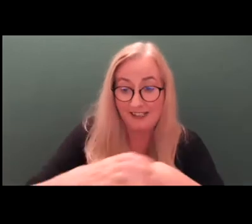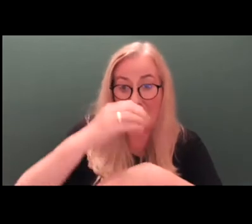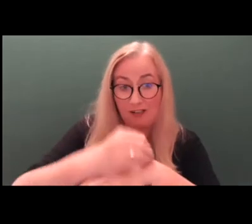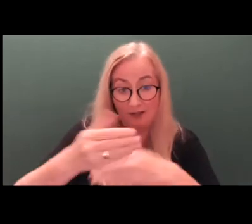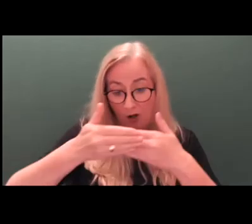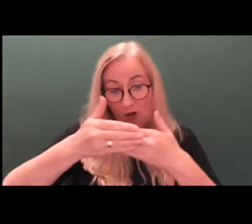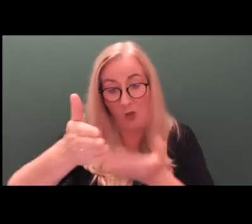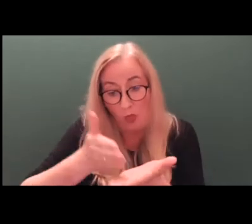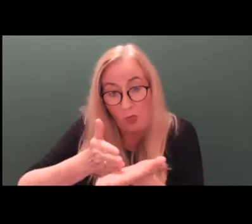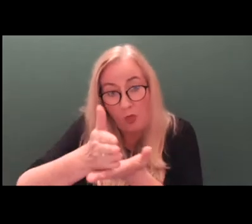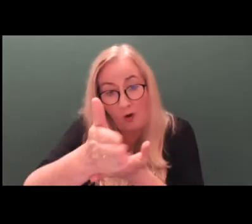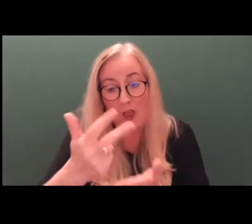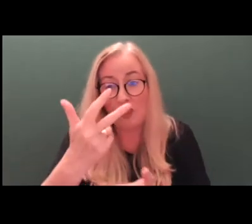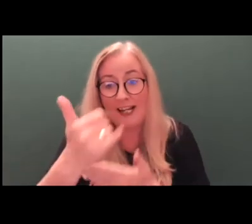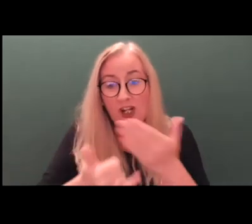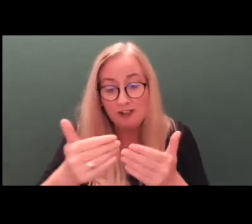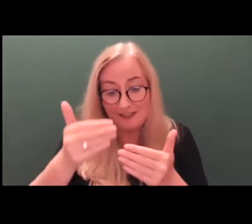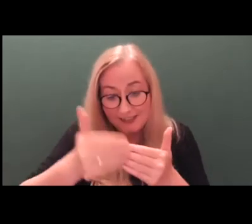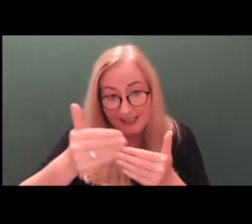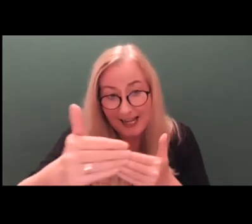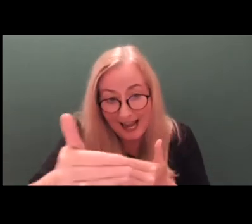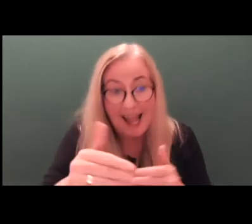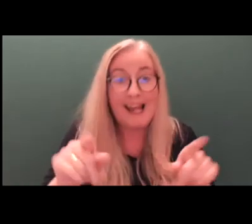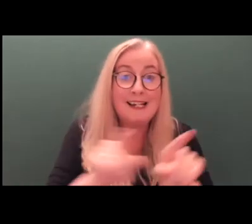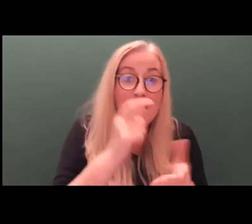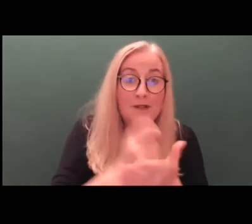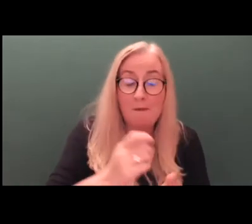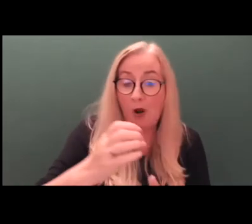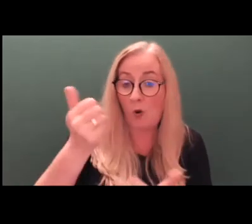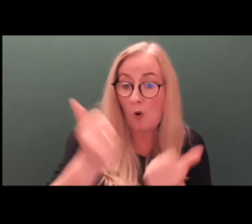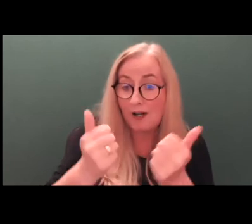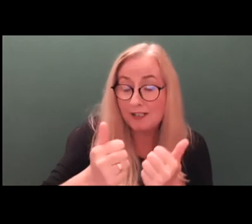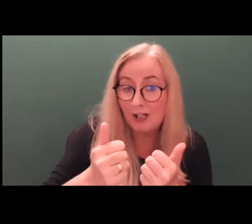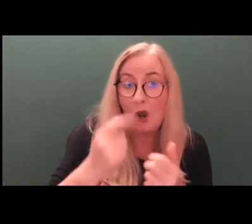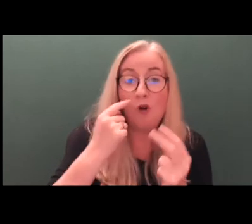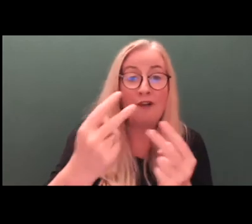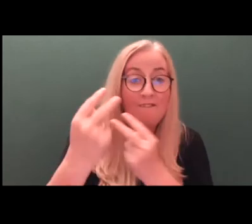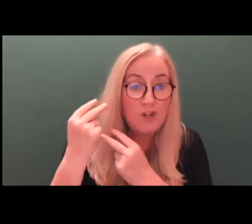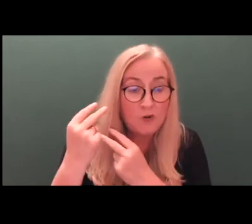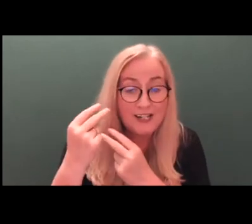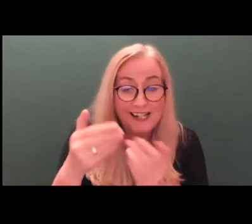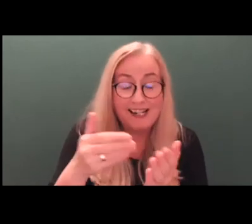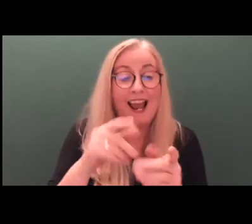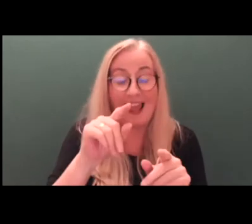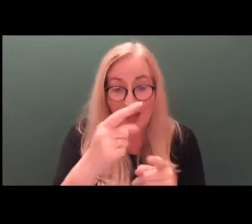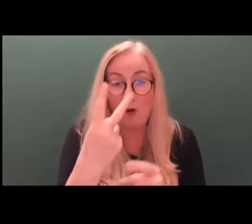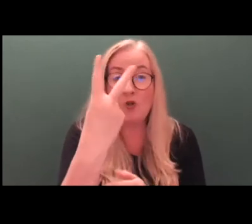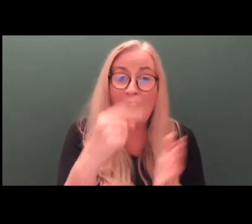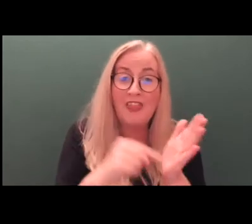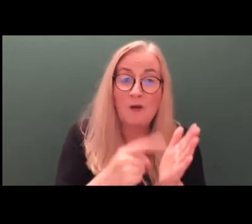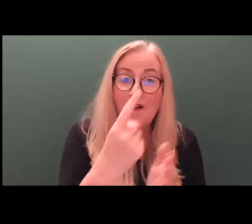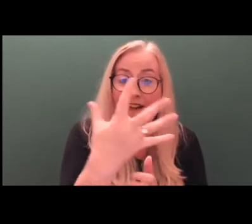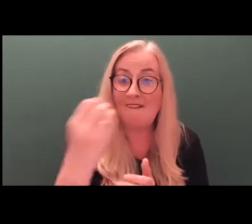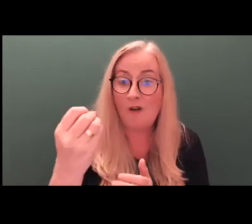-year period during which the Court is expected to review and to discharge all of its 2150